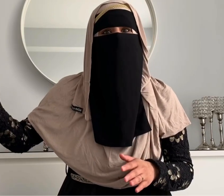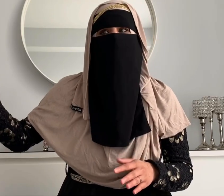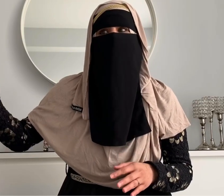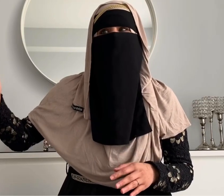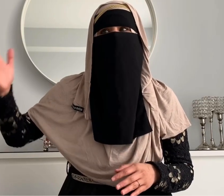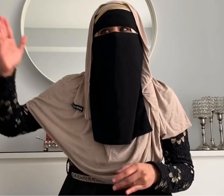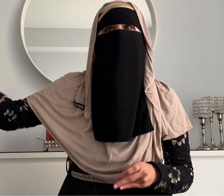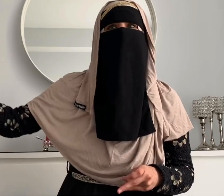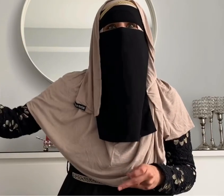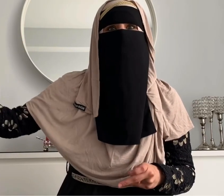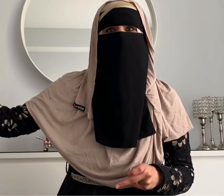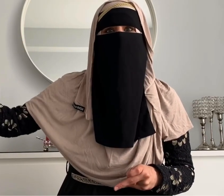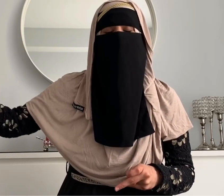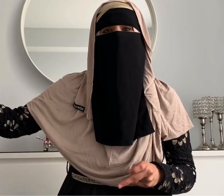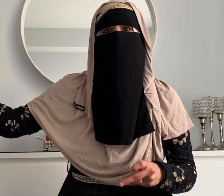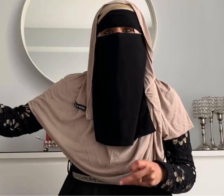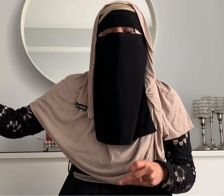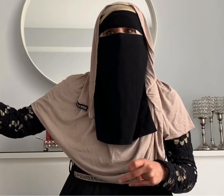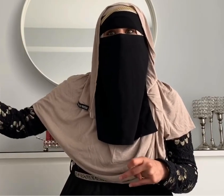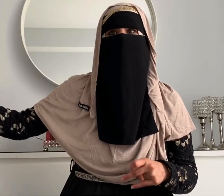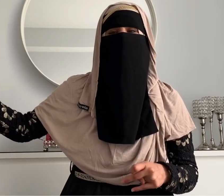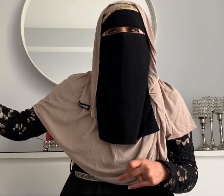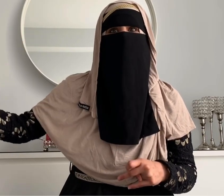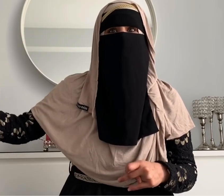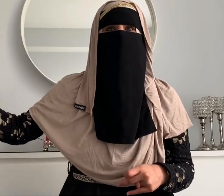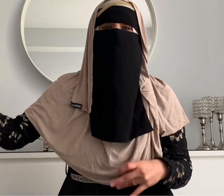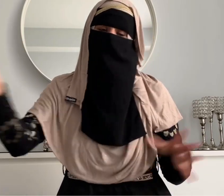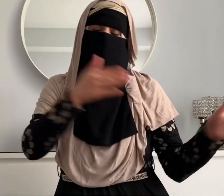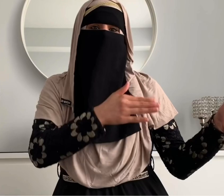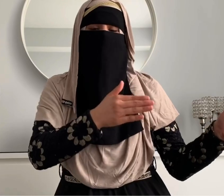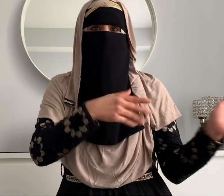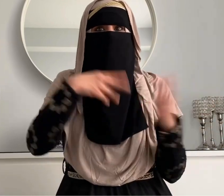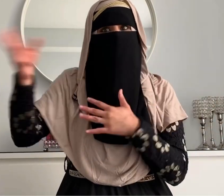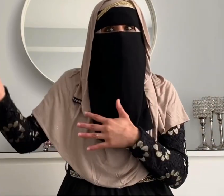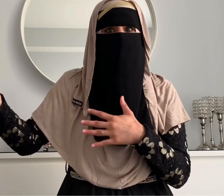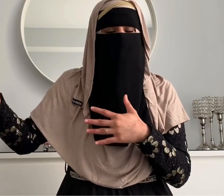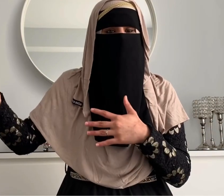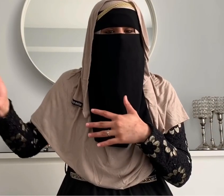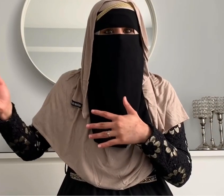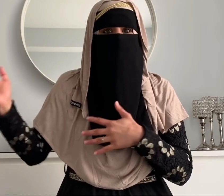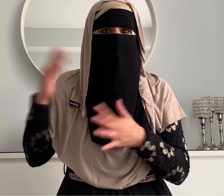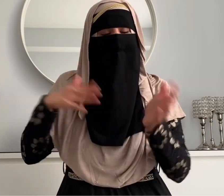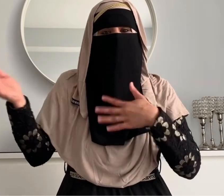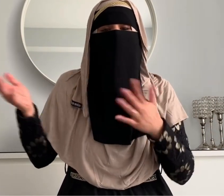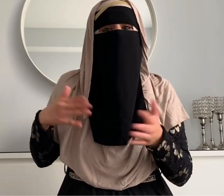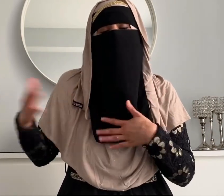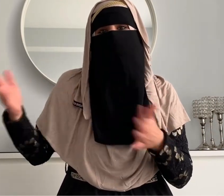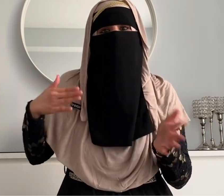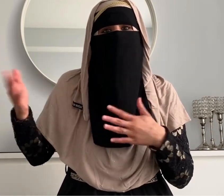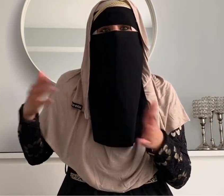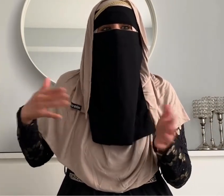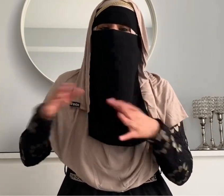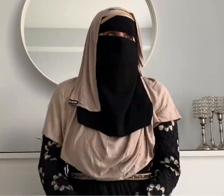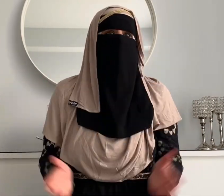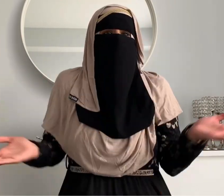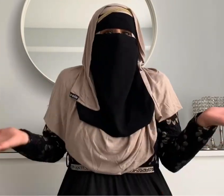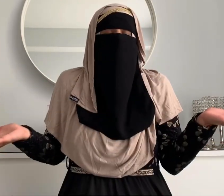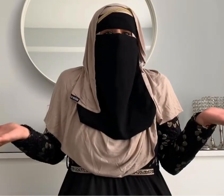to until three years when they can fully like you know make sense of this some kids do it early some kids do it late it just varies but what do you do until